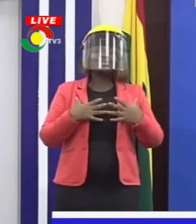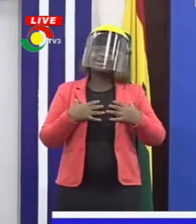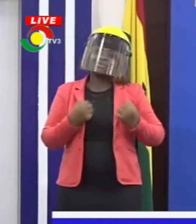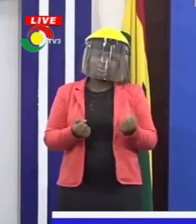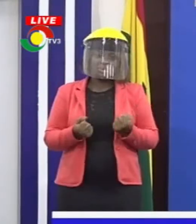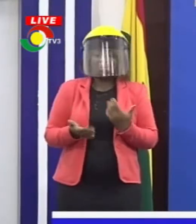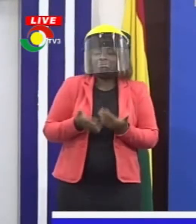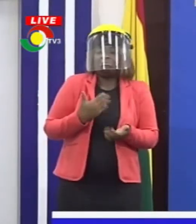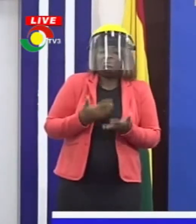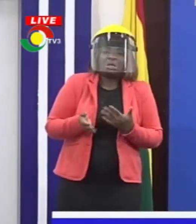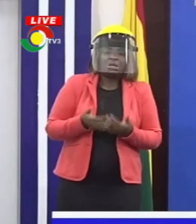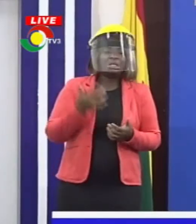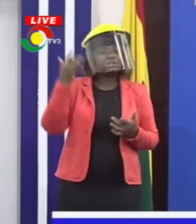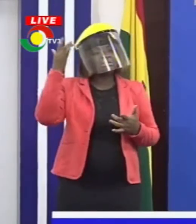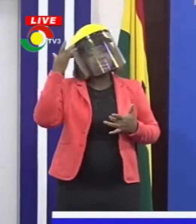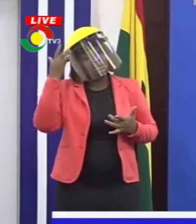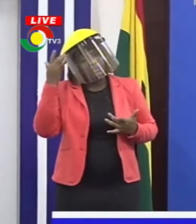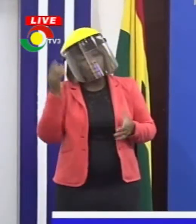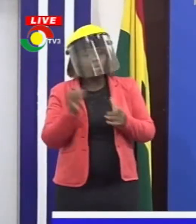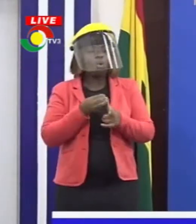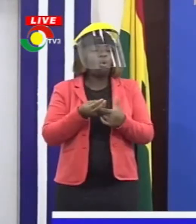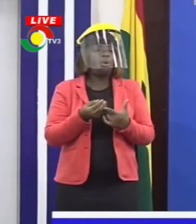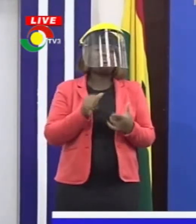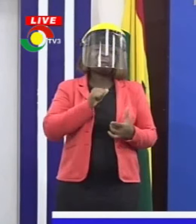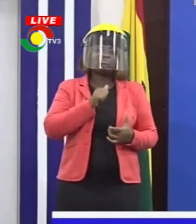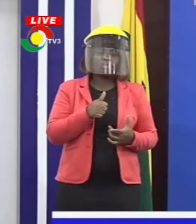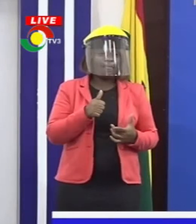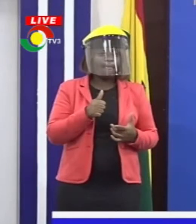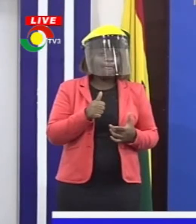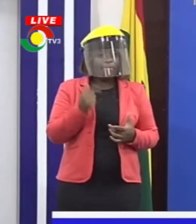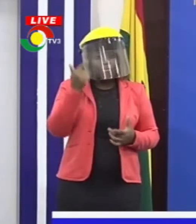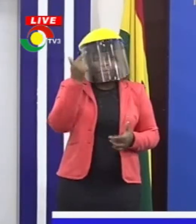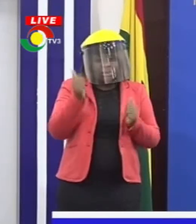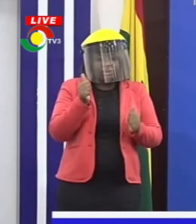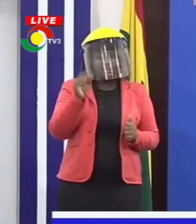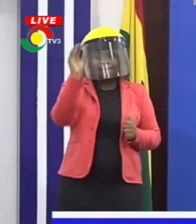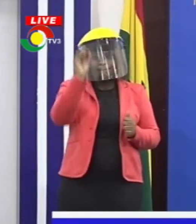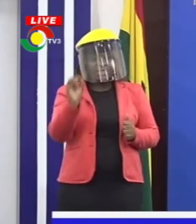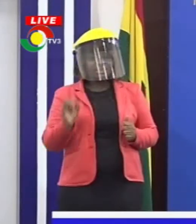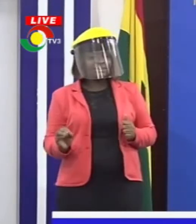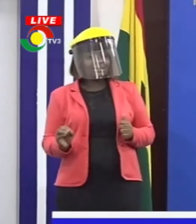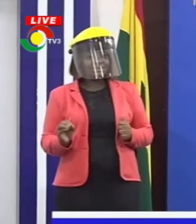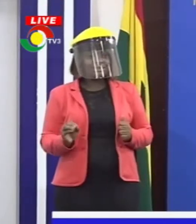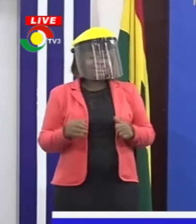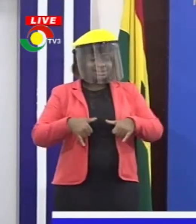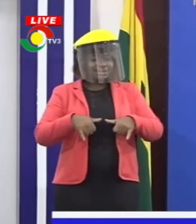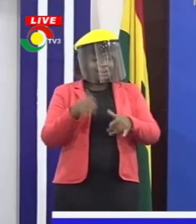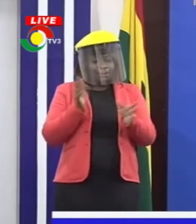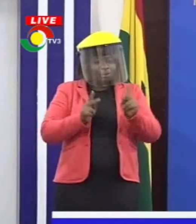the other, whether you were sick or you were not sick. Because the percentage who died is still less than 1%.